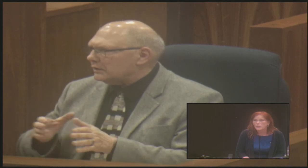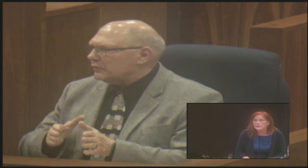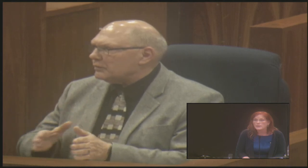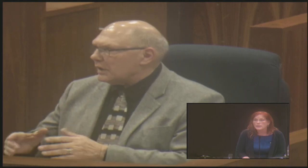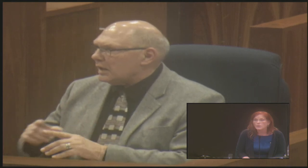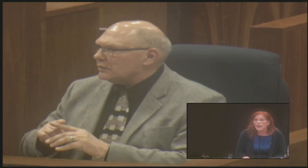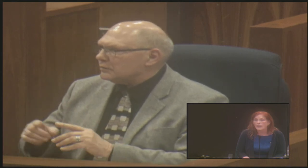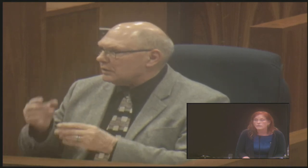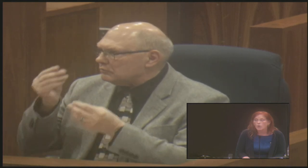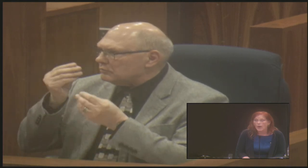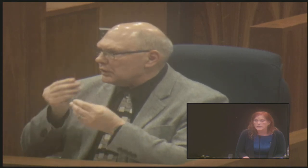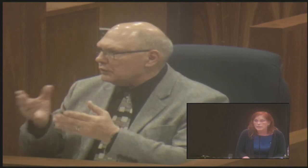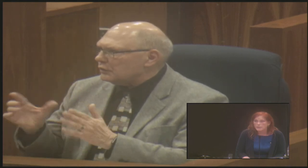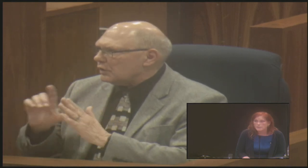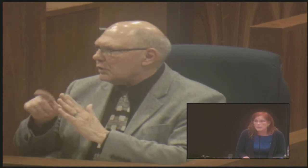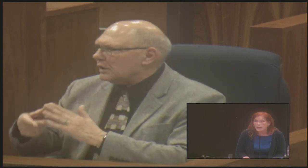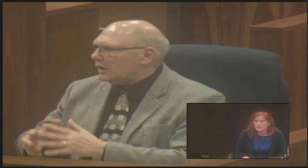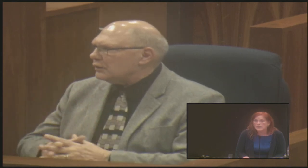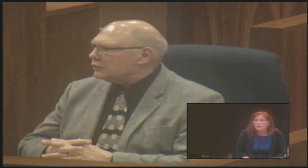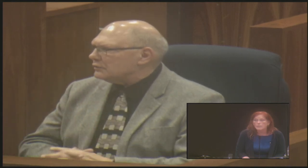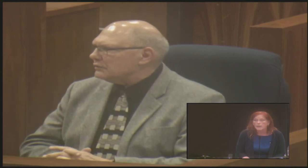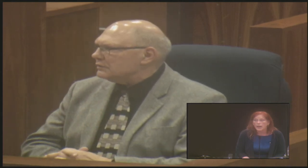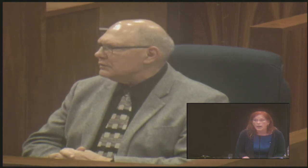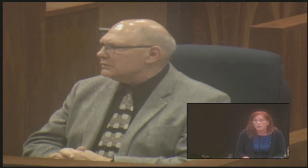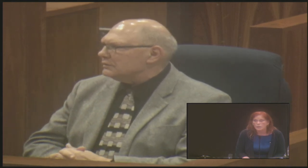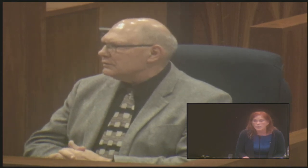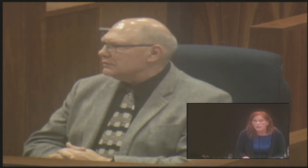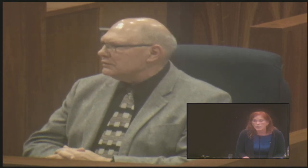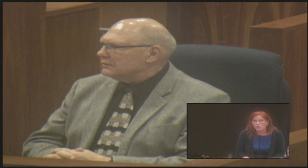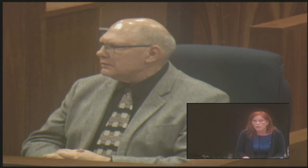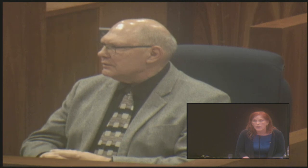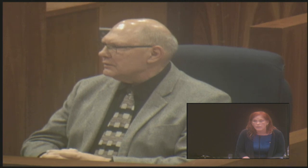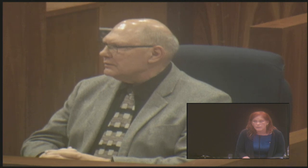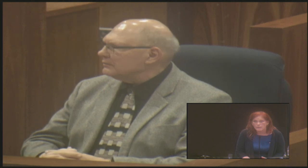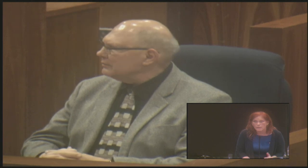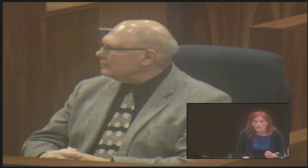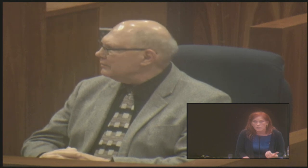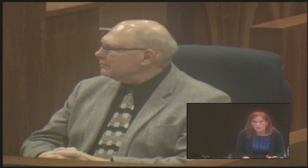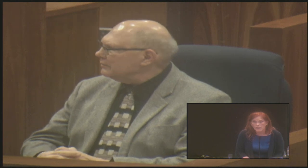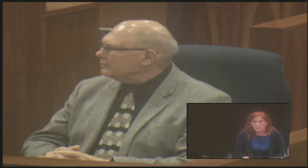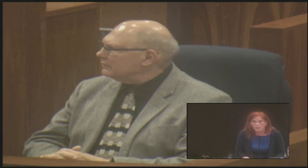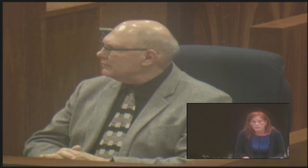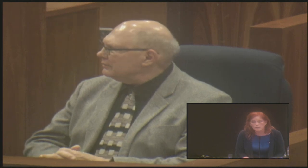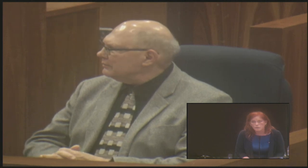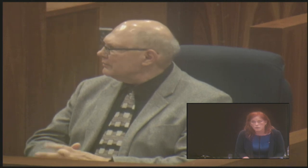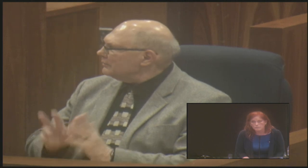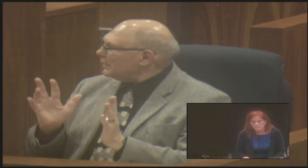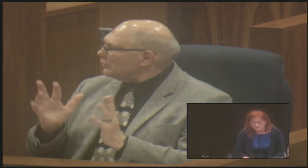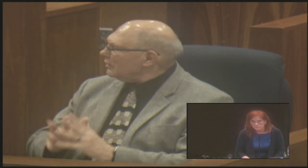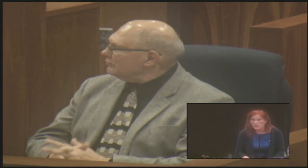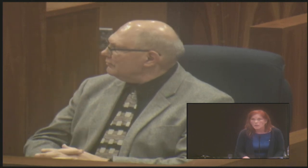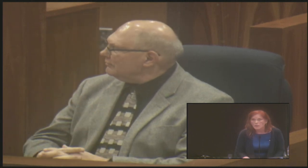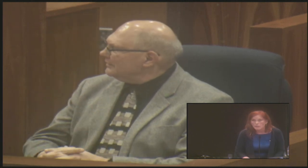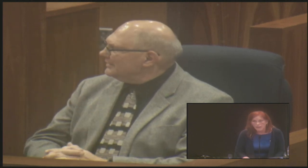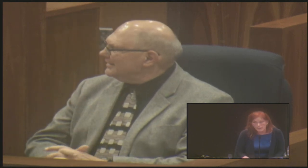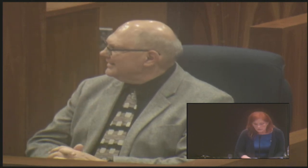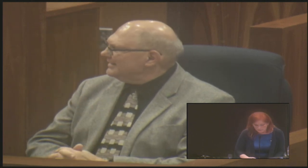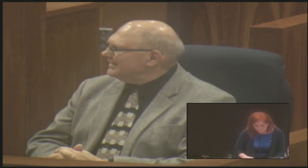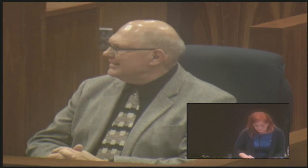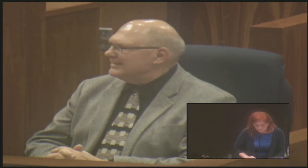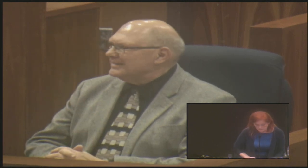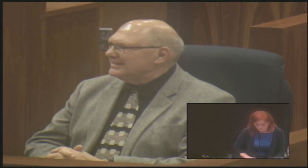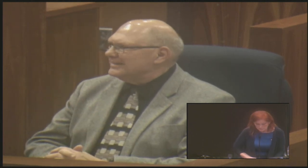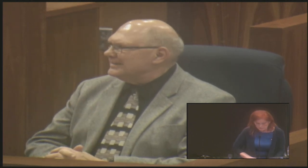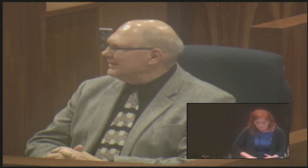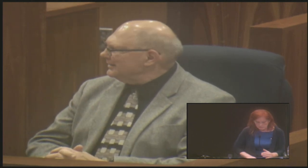And presently we have no activities planned, but I will let you know that of anything that will be coming up in the future. Great. Thank you